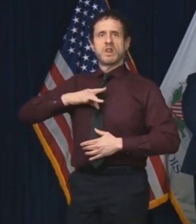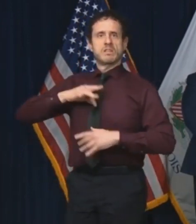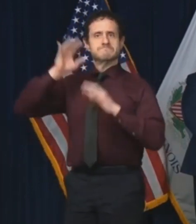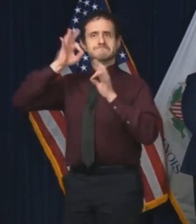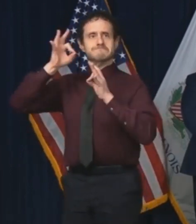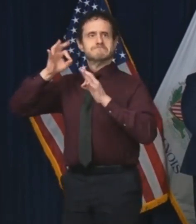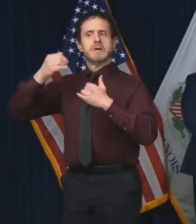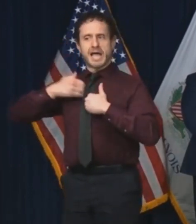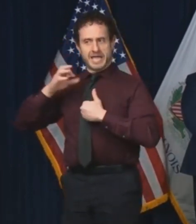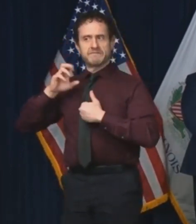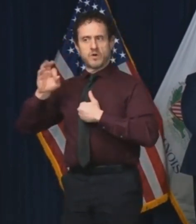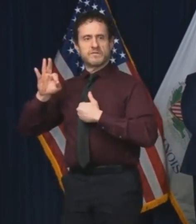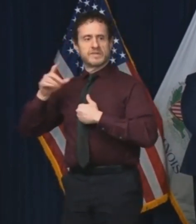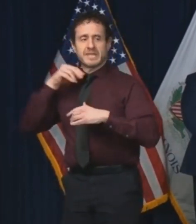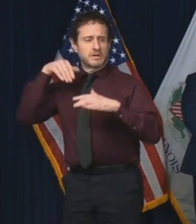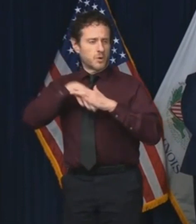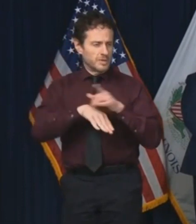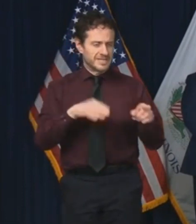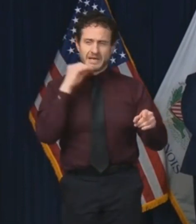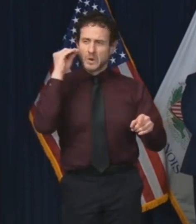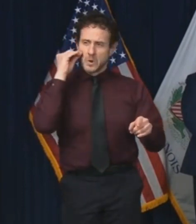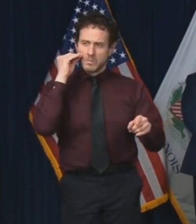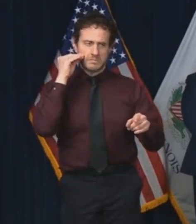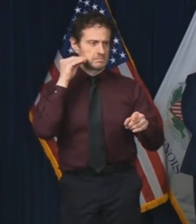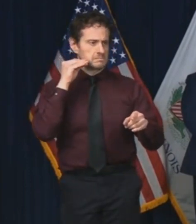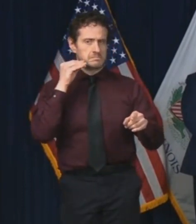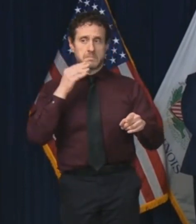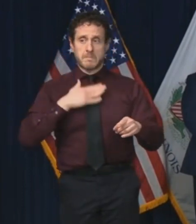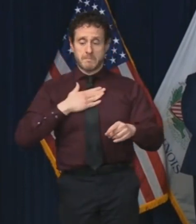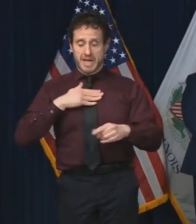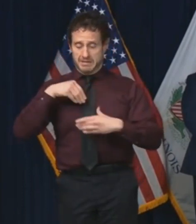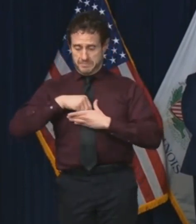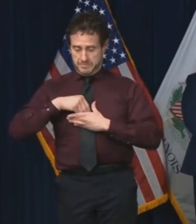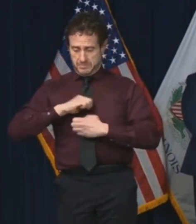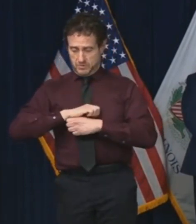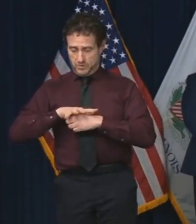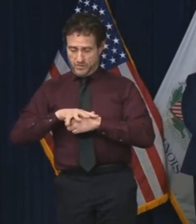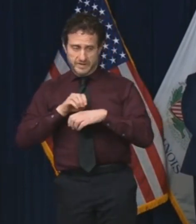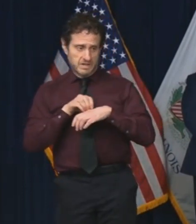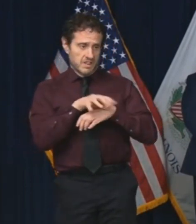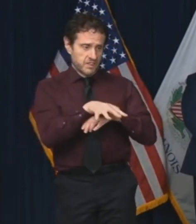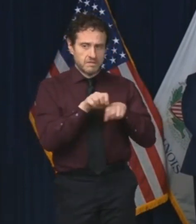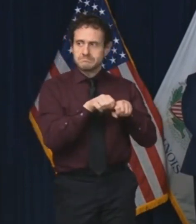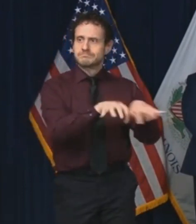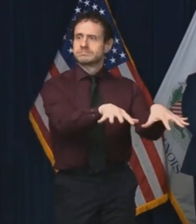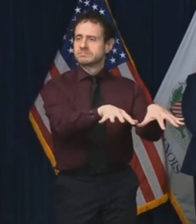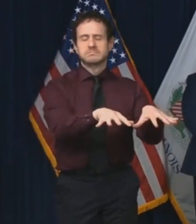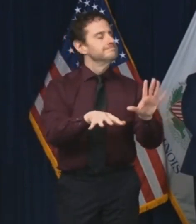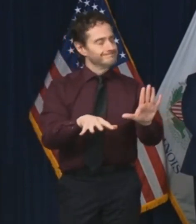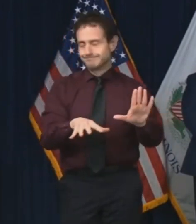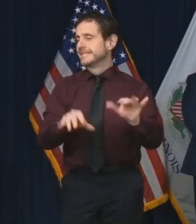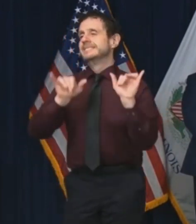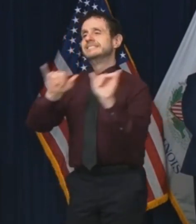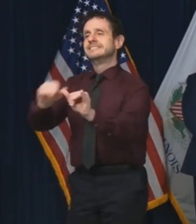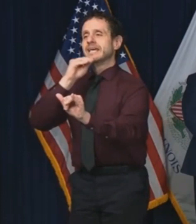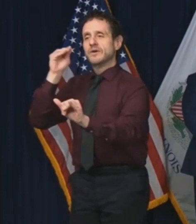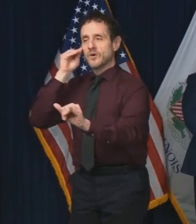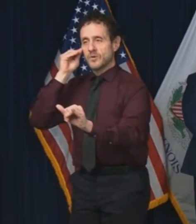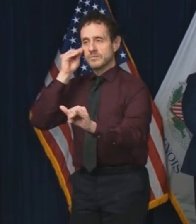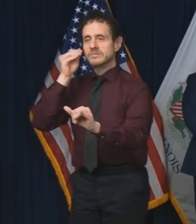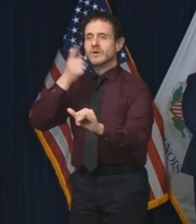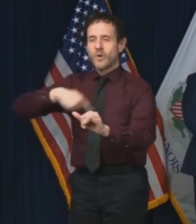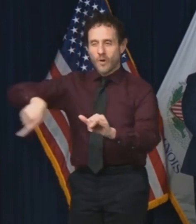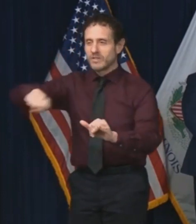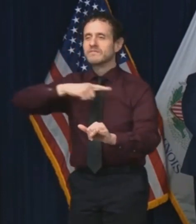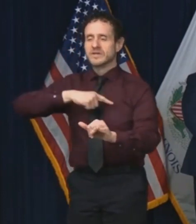population. So let's all do what we can to prevent that possibility. Stay home and let's be all in for Illinois